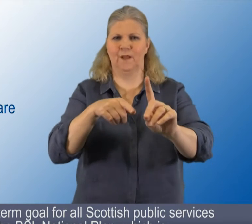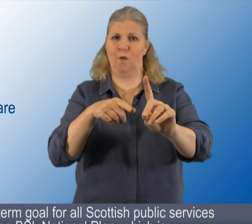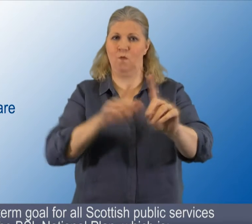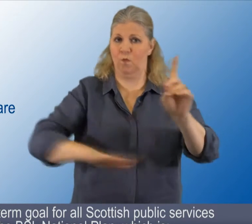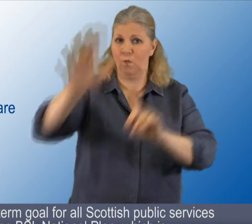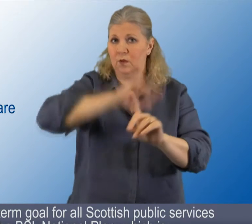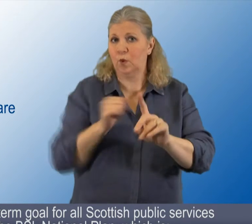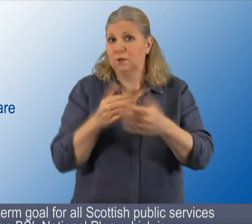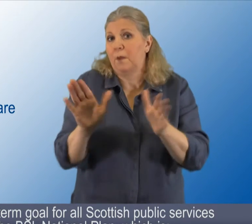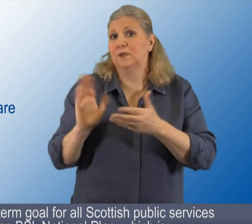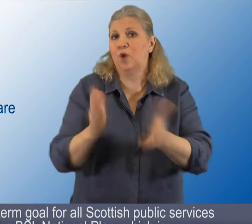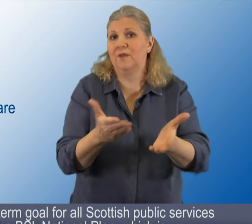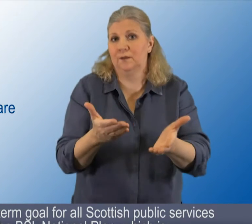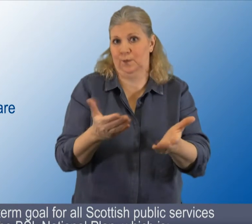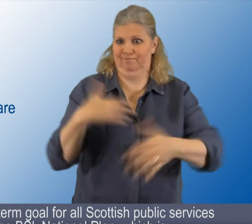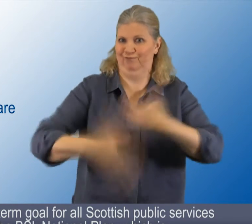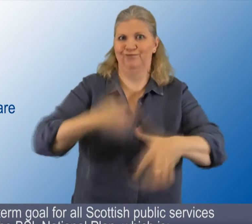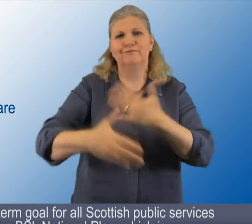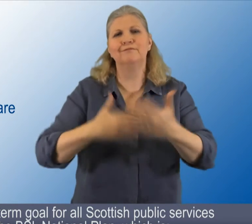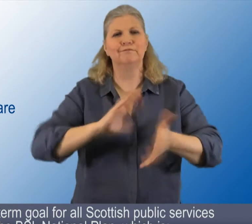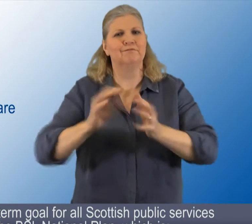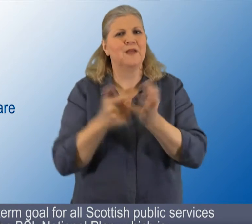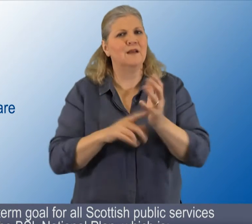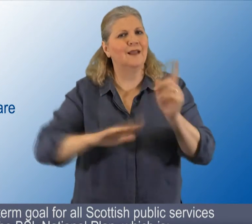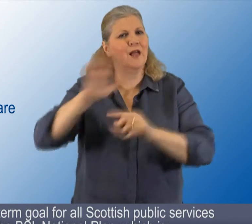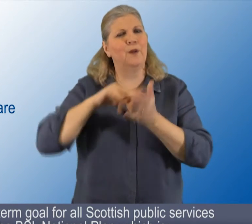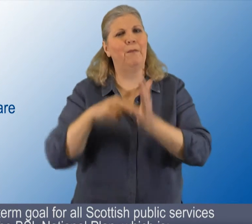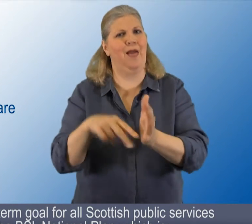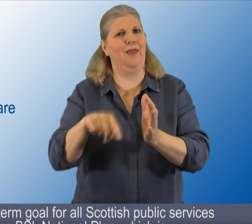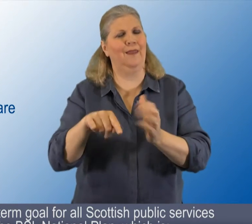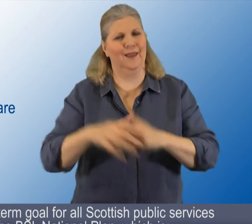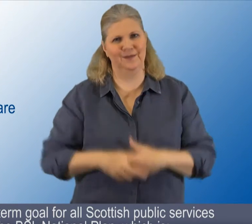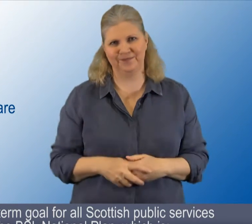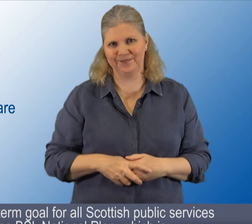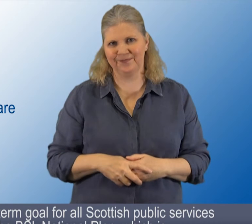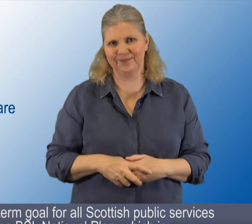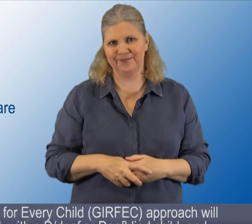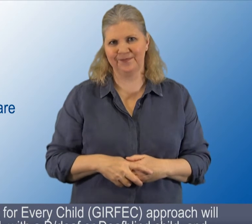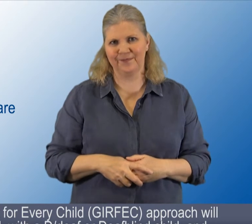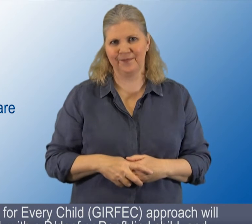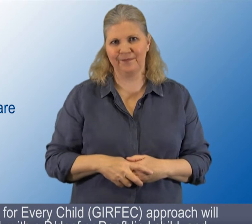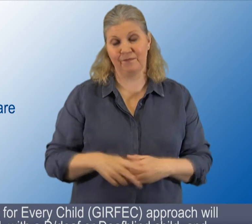We share the long-term goal for all Scottish public services set out in the BSL national plan, which is